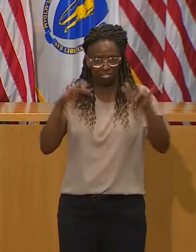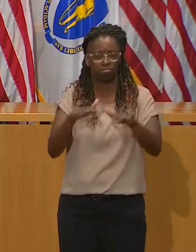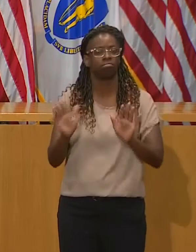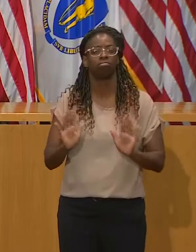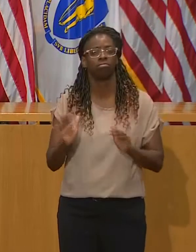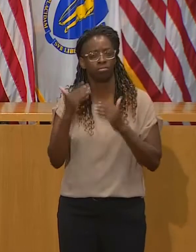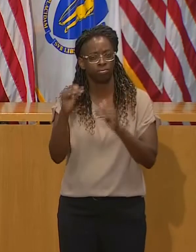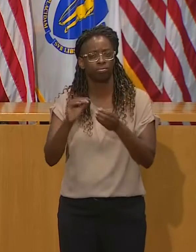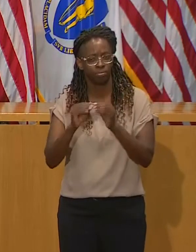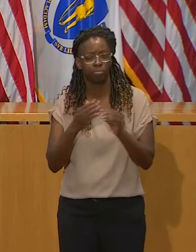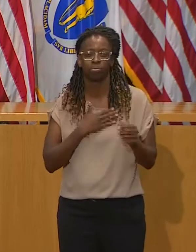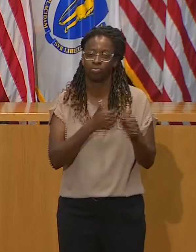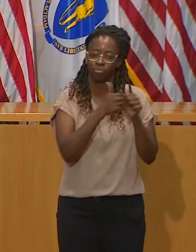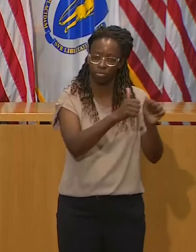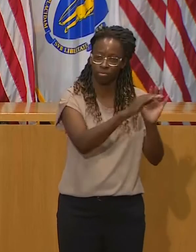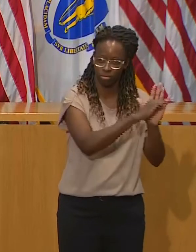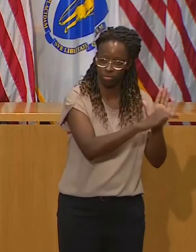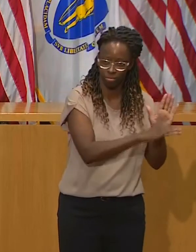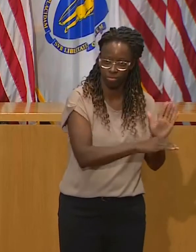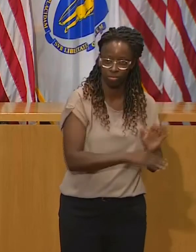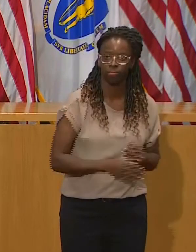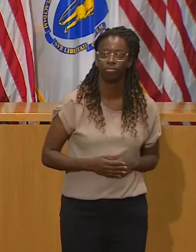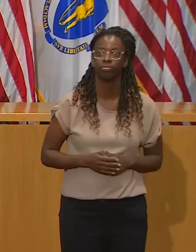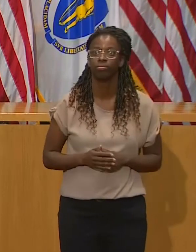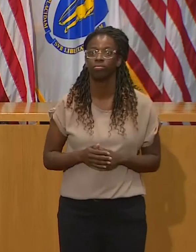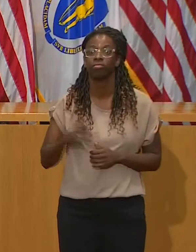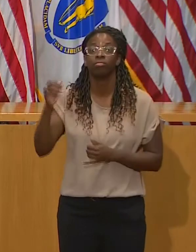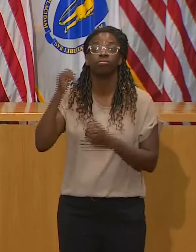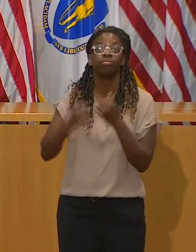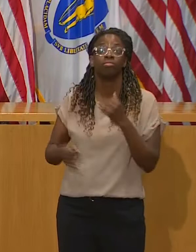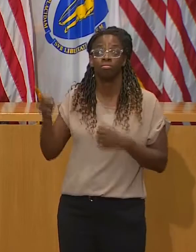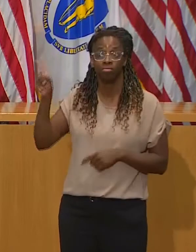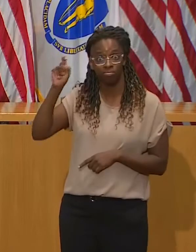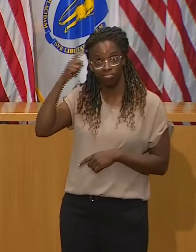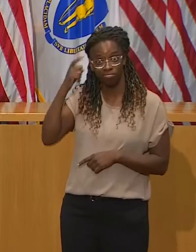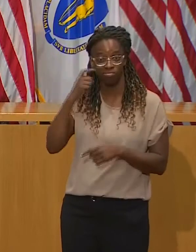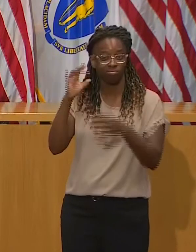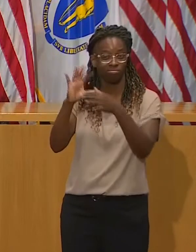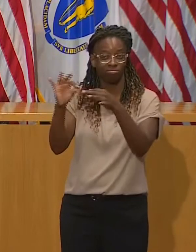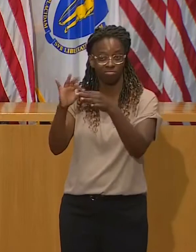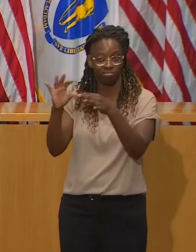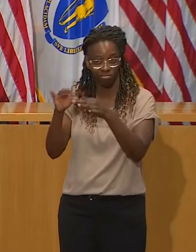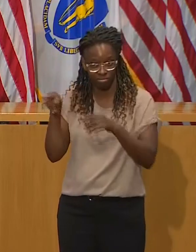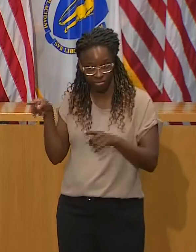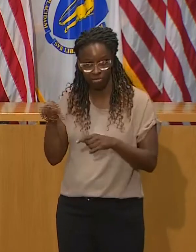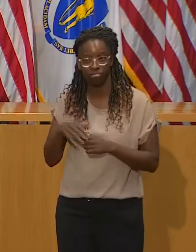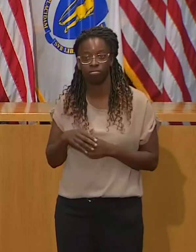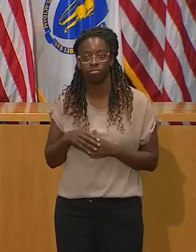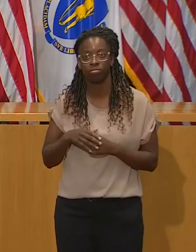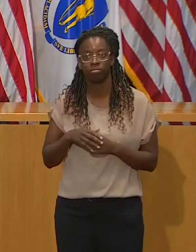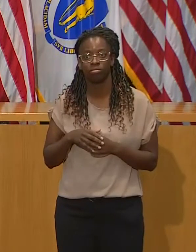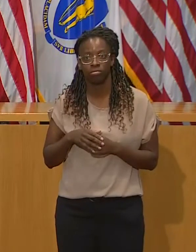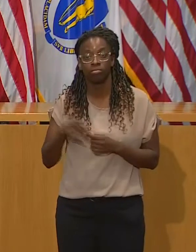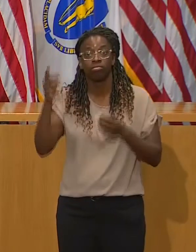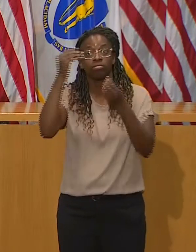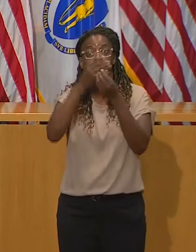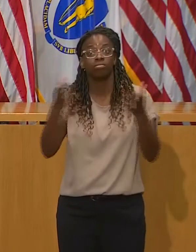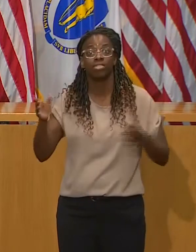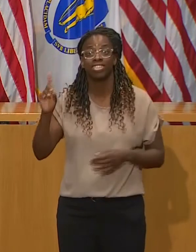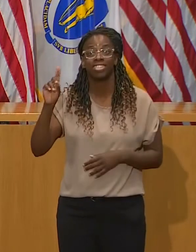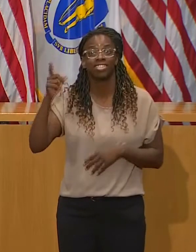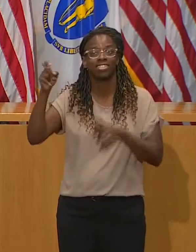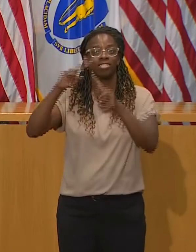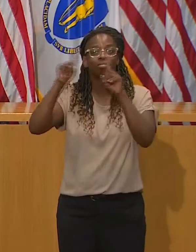as you've heard from the Governor before, we will be revising the public dashboard next week, the first update in quite a while. It will include